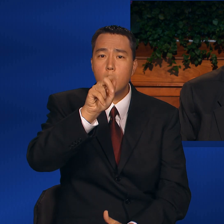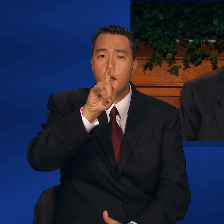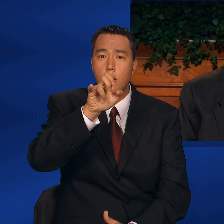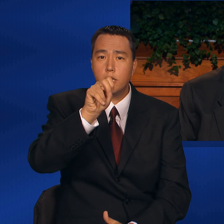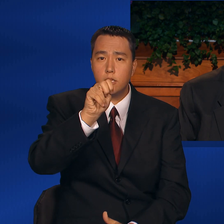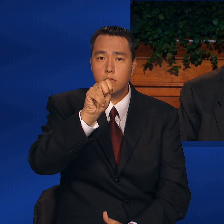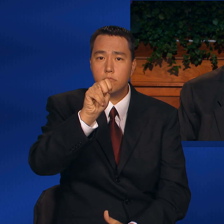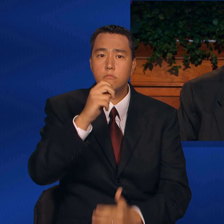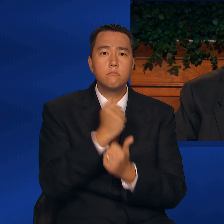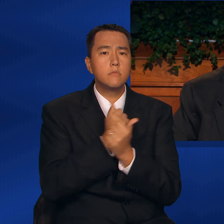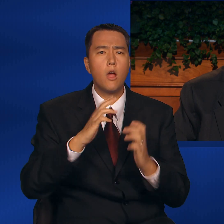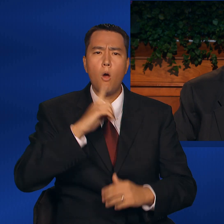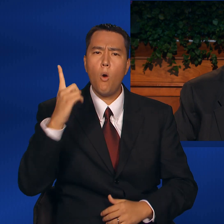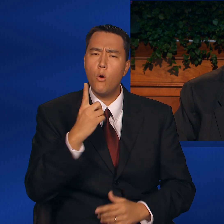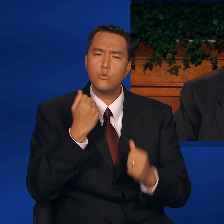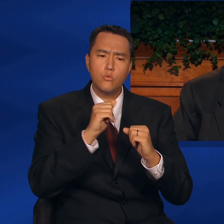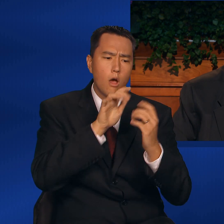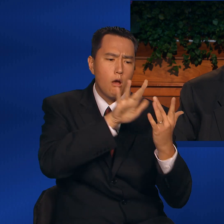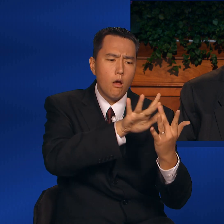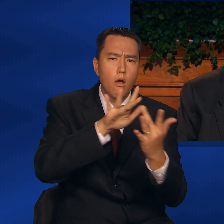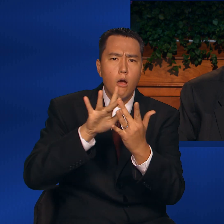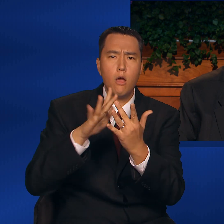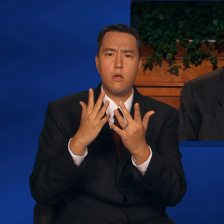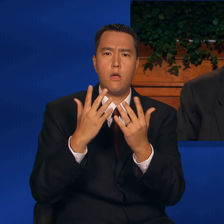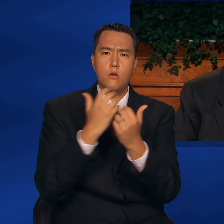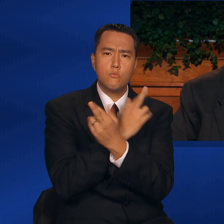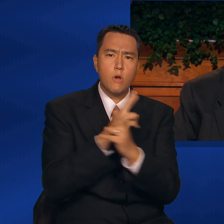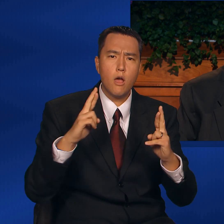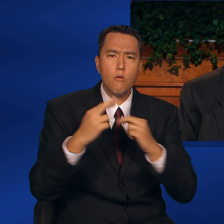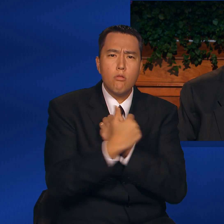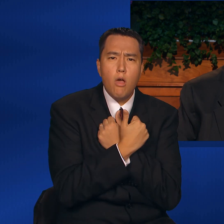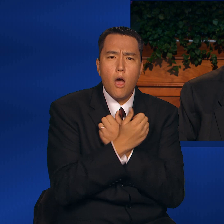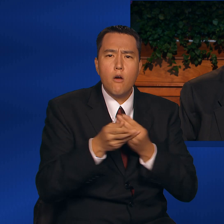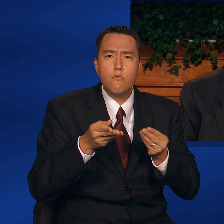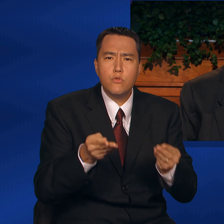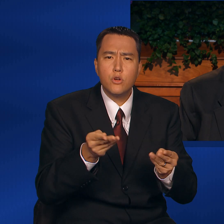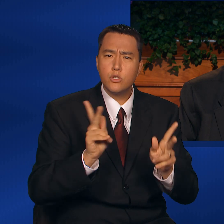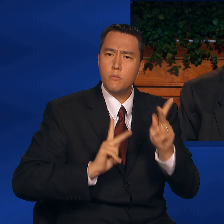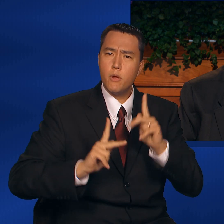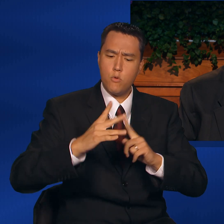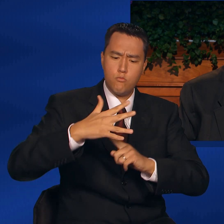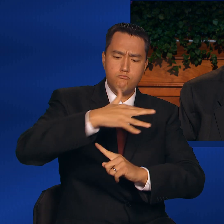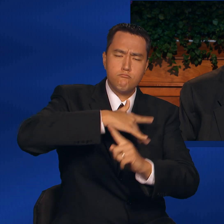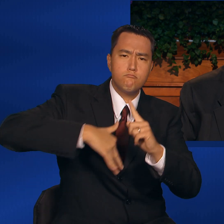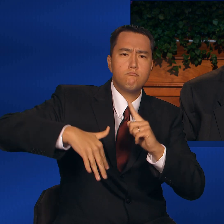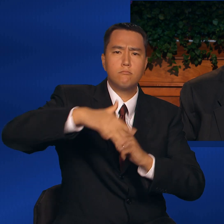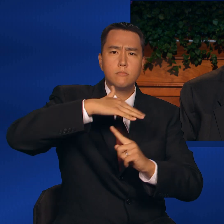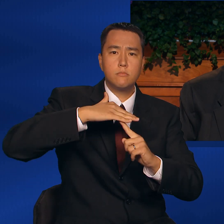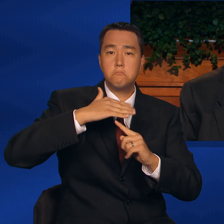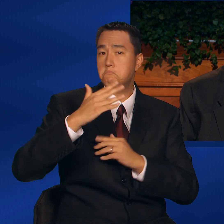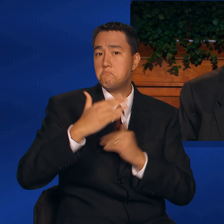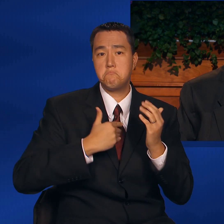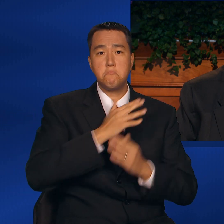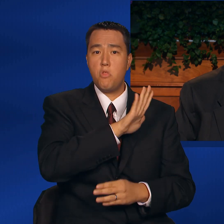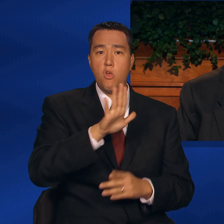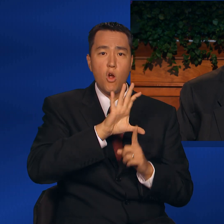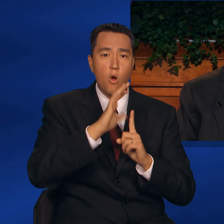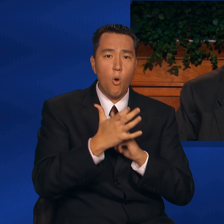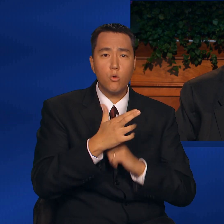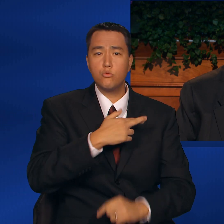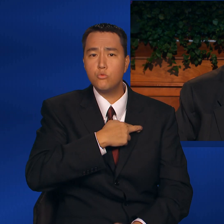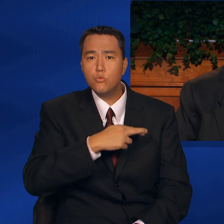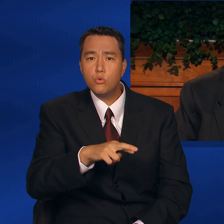continually reaching out to rescue, love, and nurture people around Him, regardless of their culture,